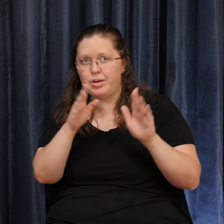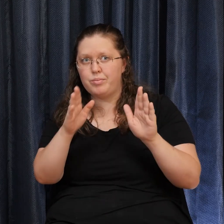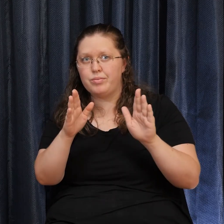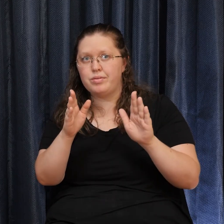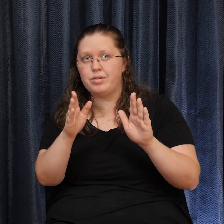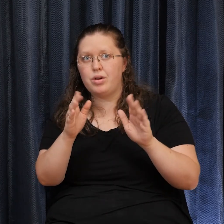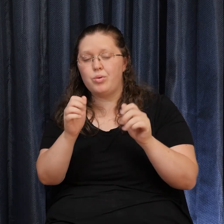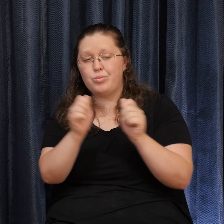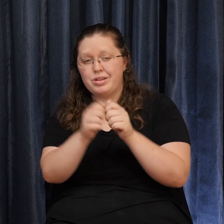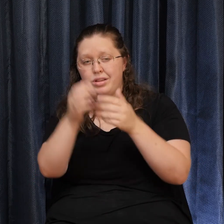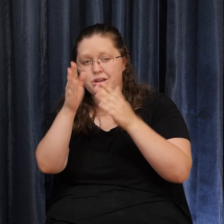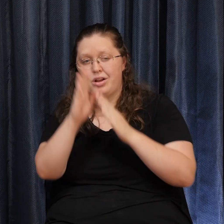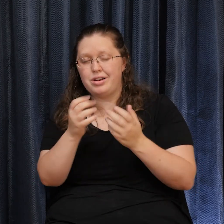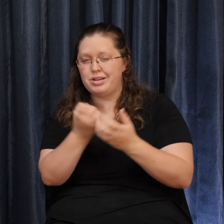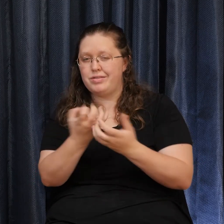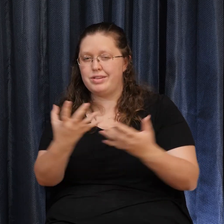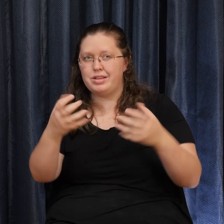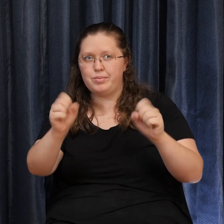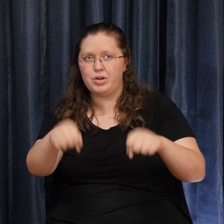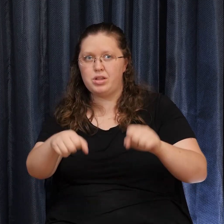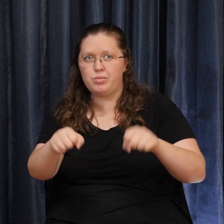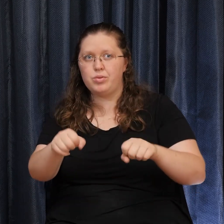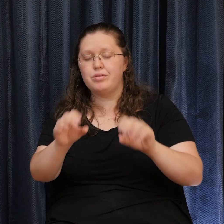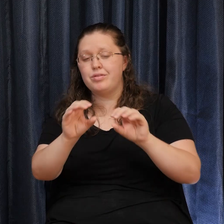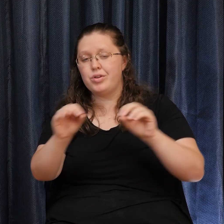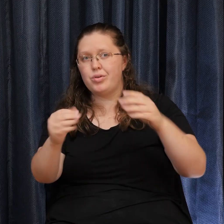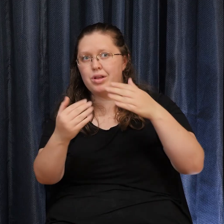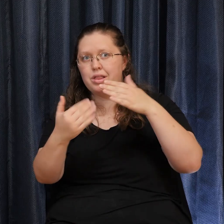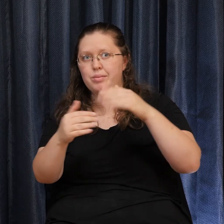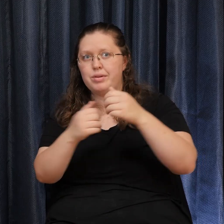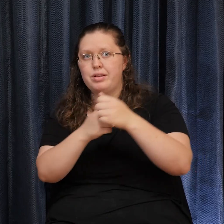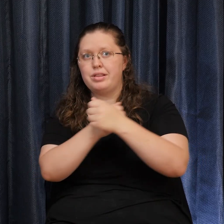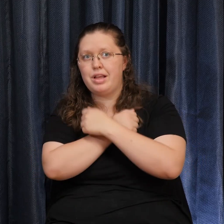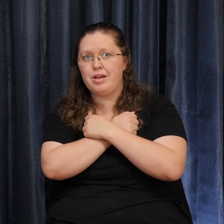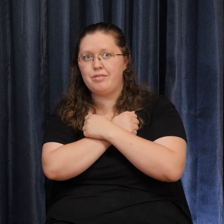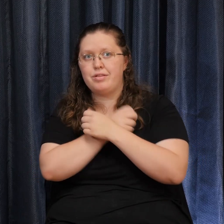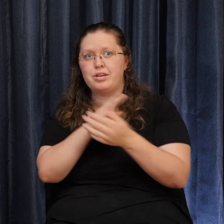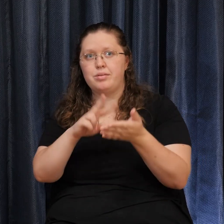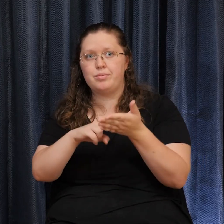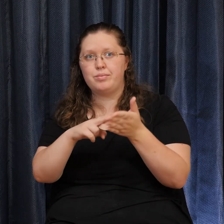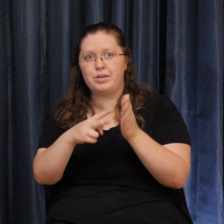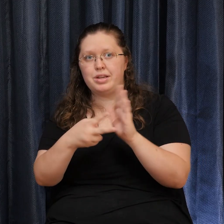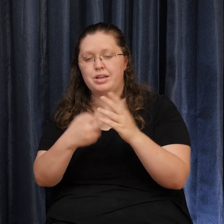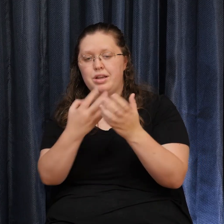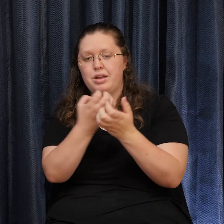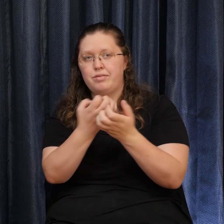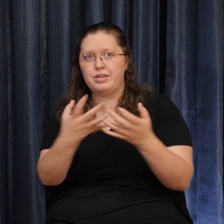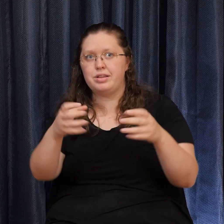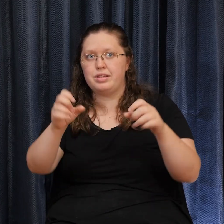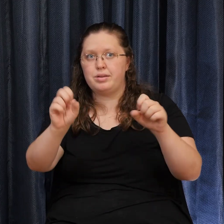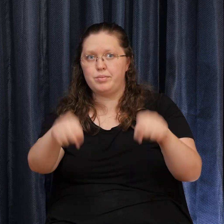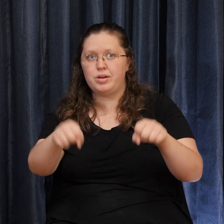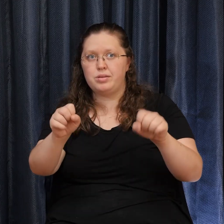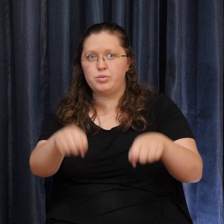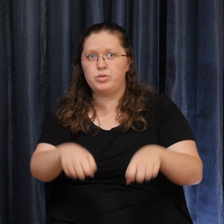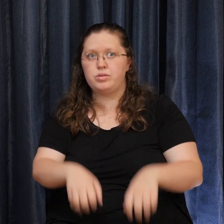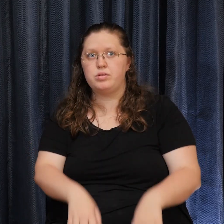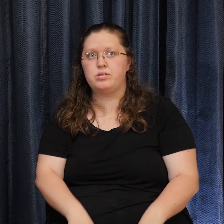With this unconditional love All things are indeed Possible And so Eyes